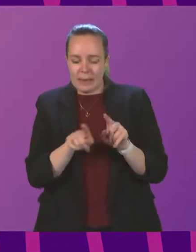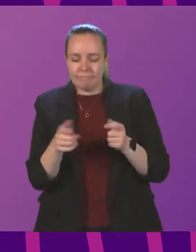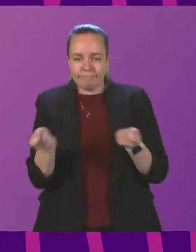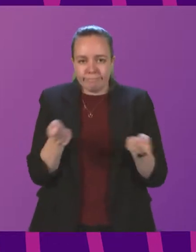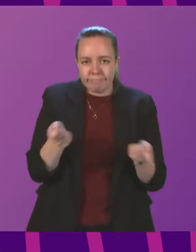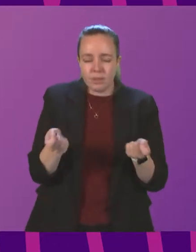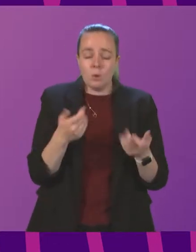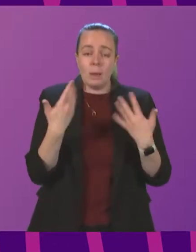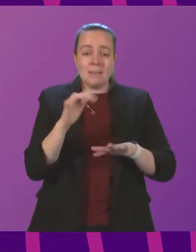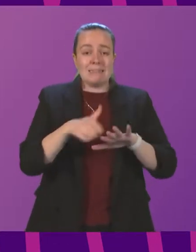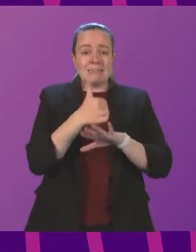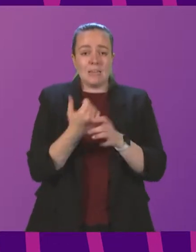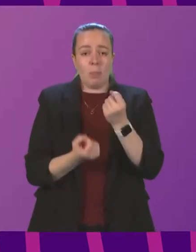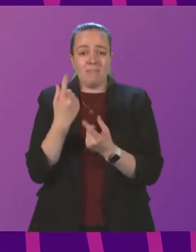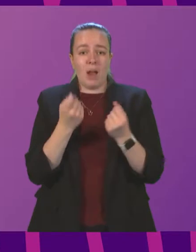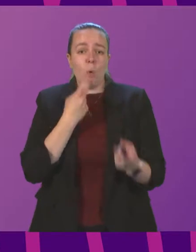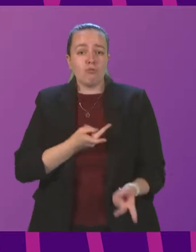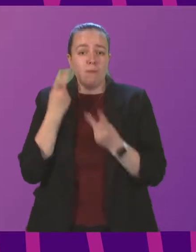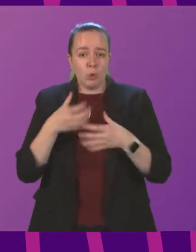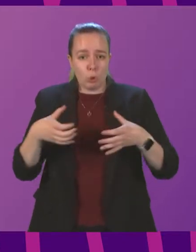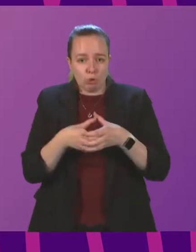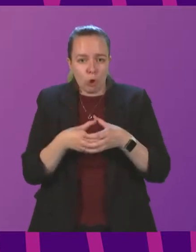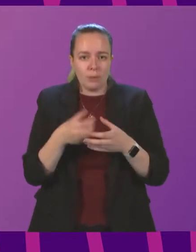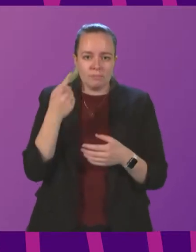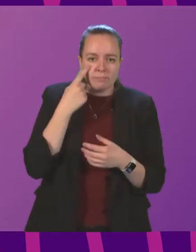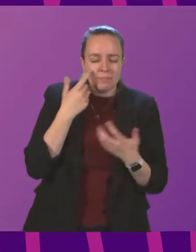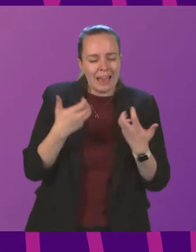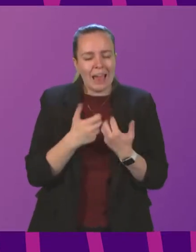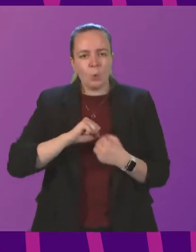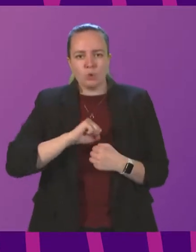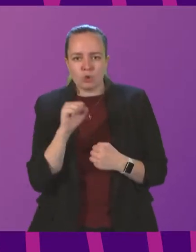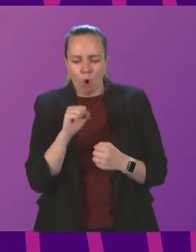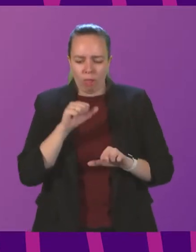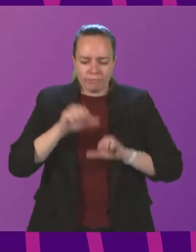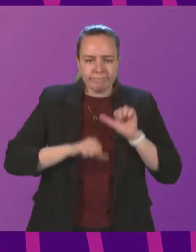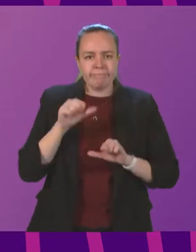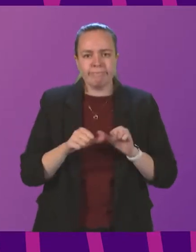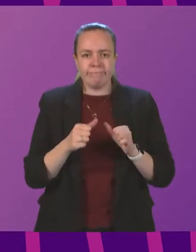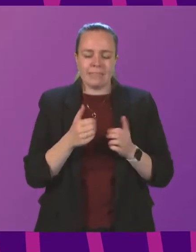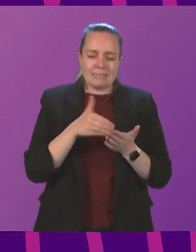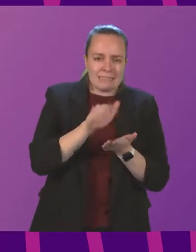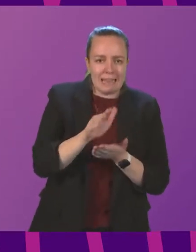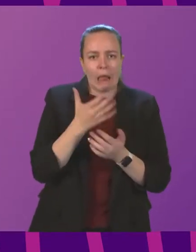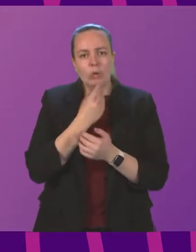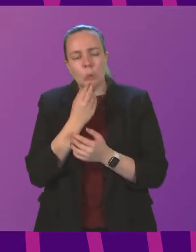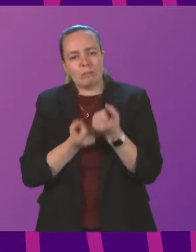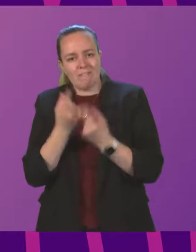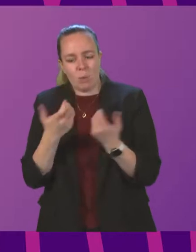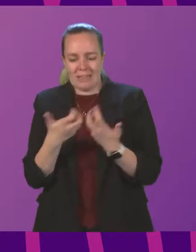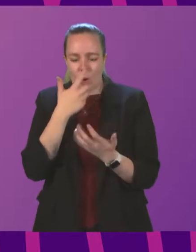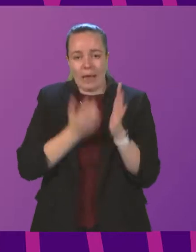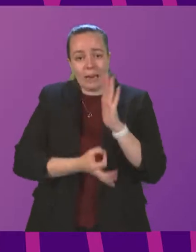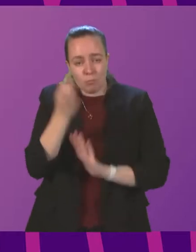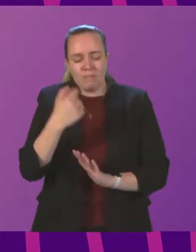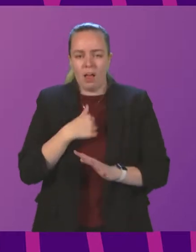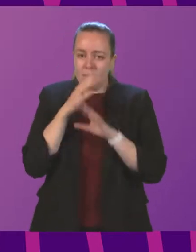obviously set up the fireworks review group to look at how Scotland's regime of sale and use of fireworks could be improved. And I am